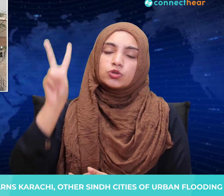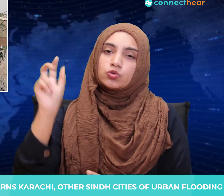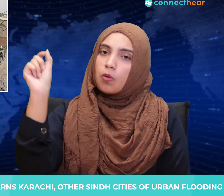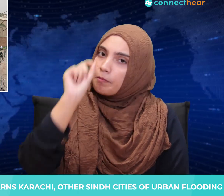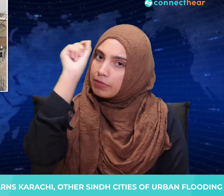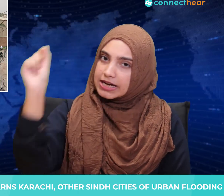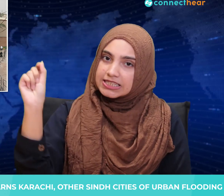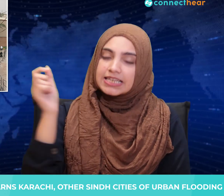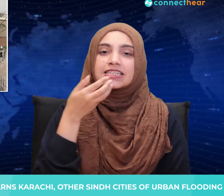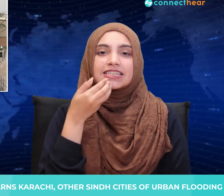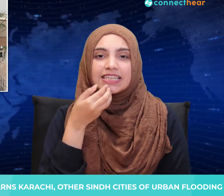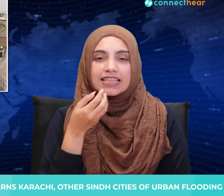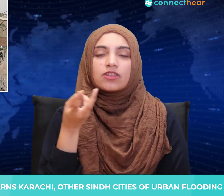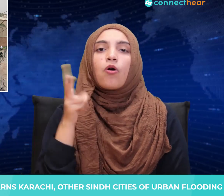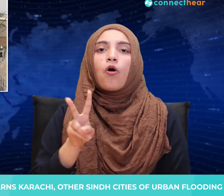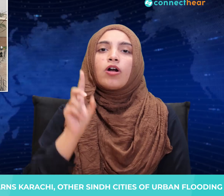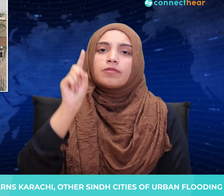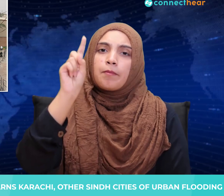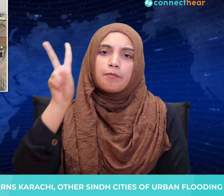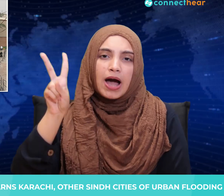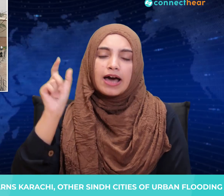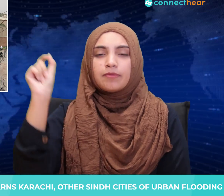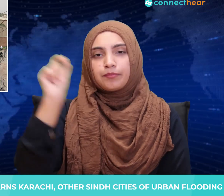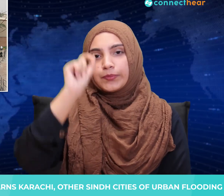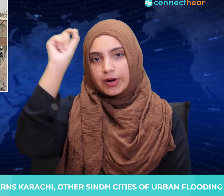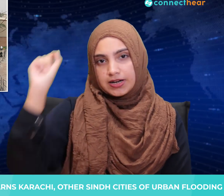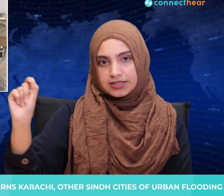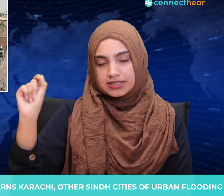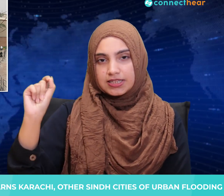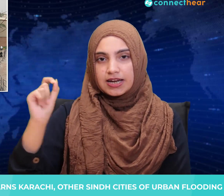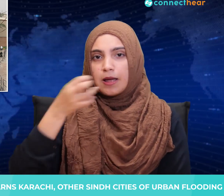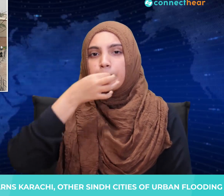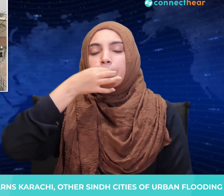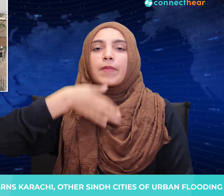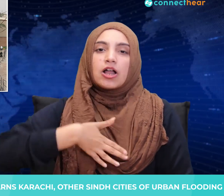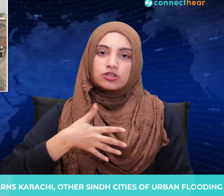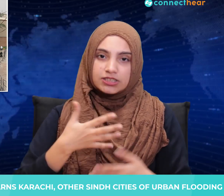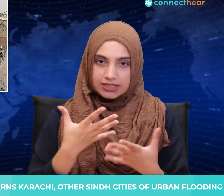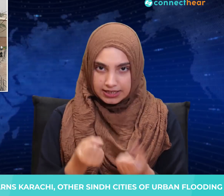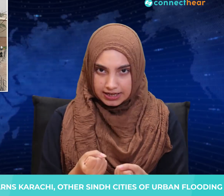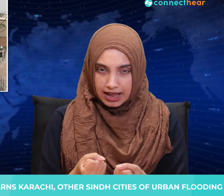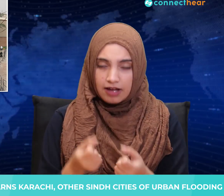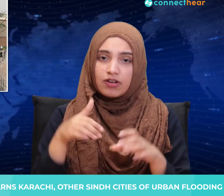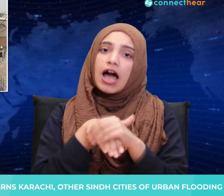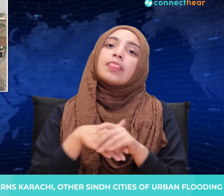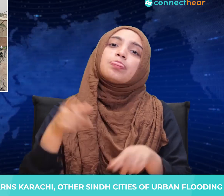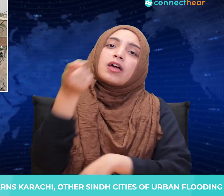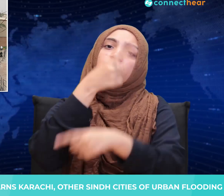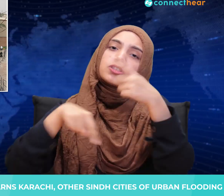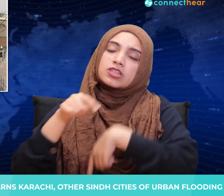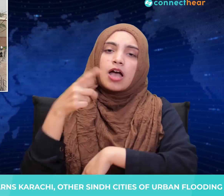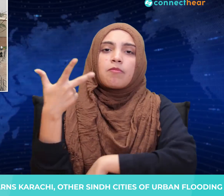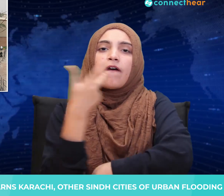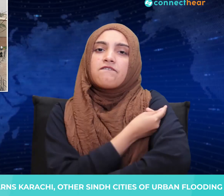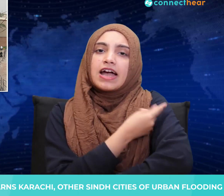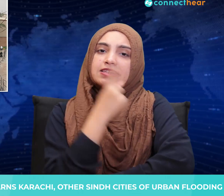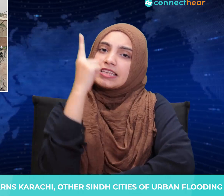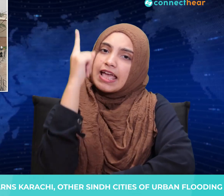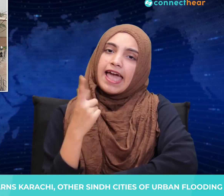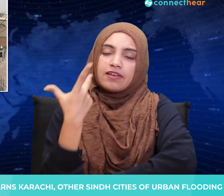% of Sindh, and 12% of Balochistan population had received at least